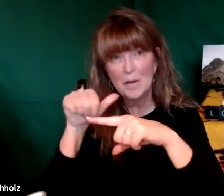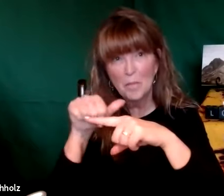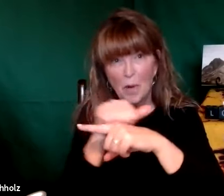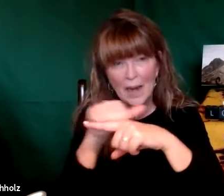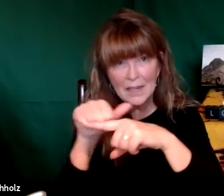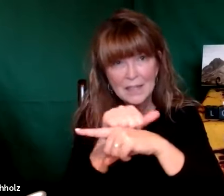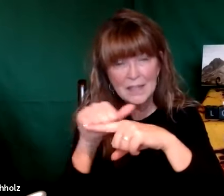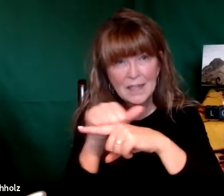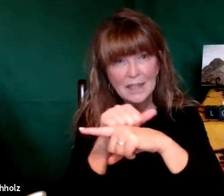practice